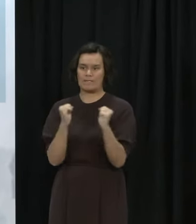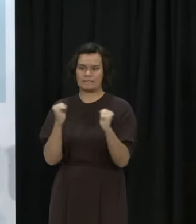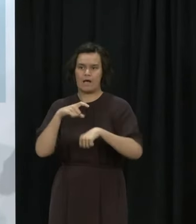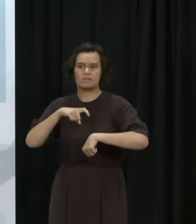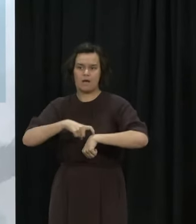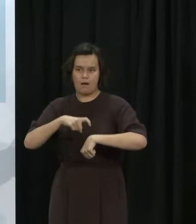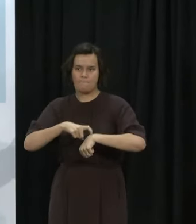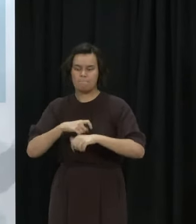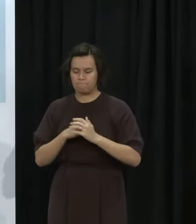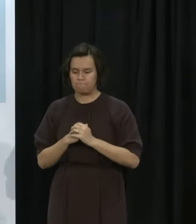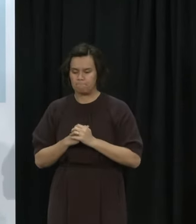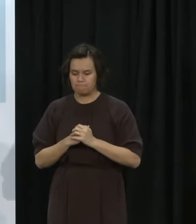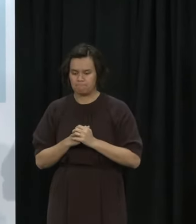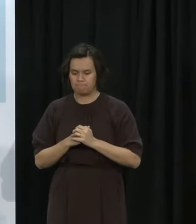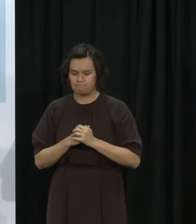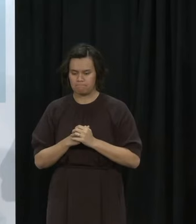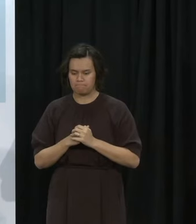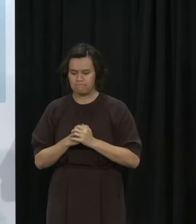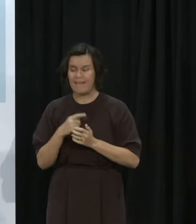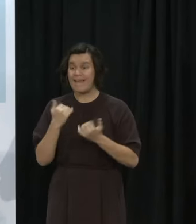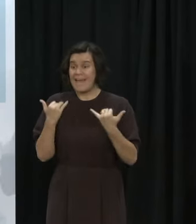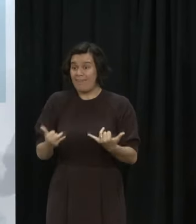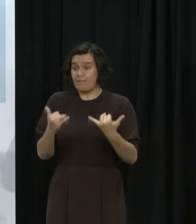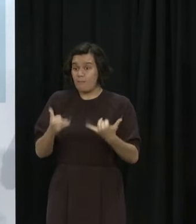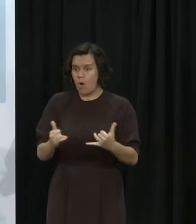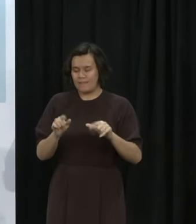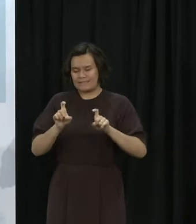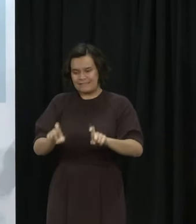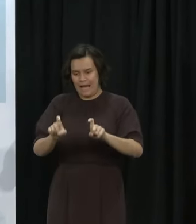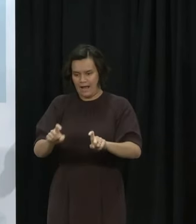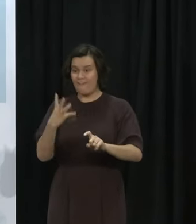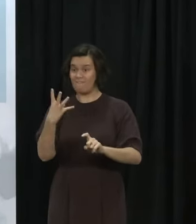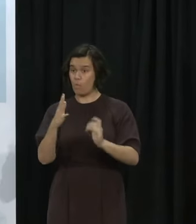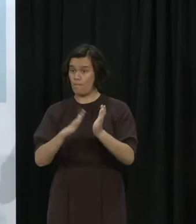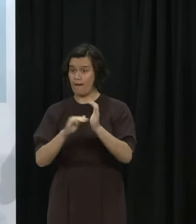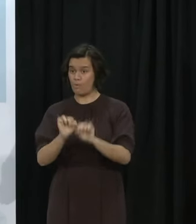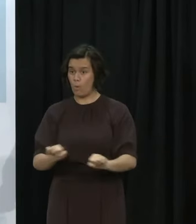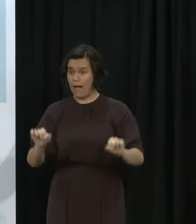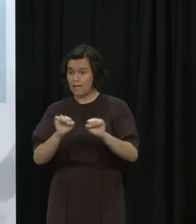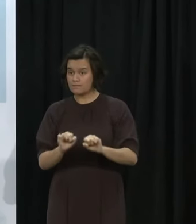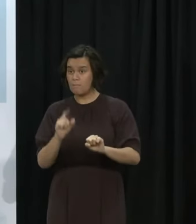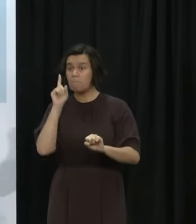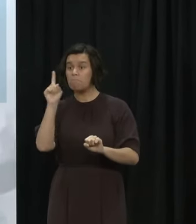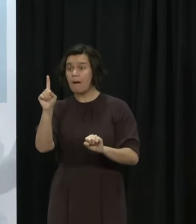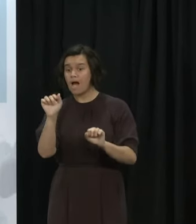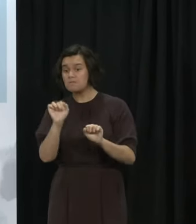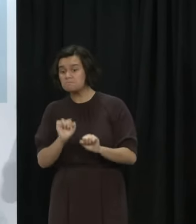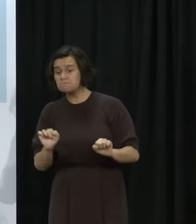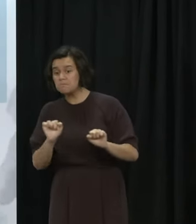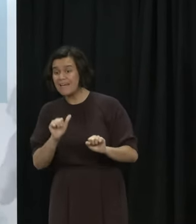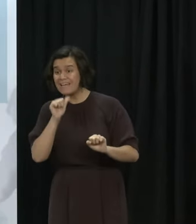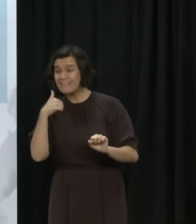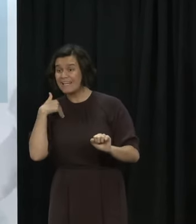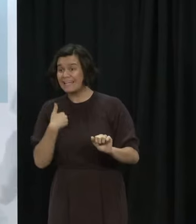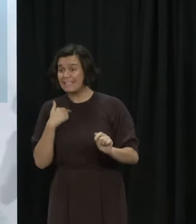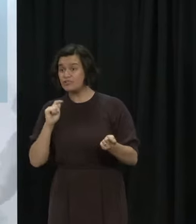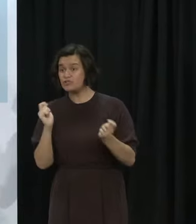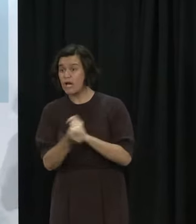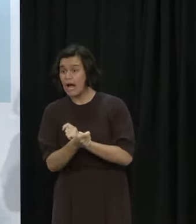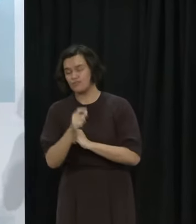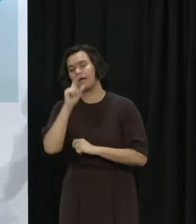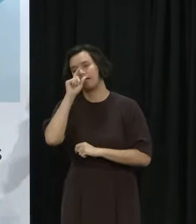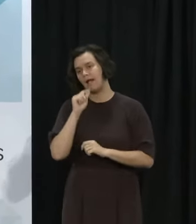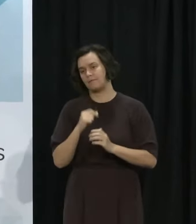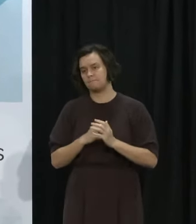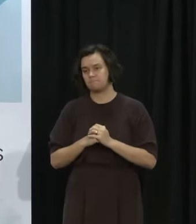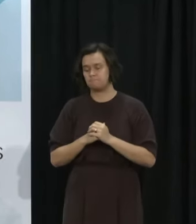whether we reduce that gap down further will be very much informed by that. Cabinet also agreed in principle that